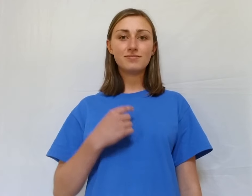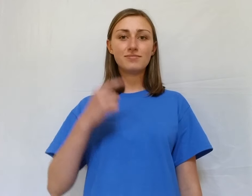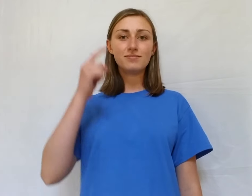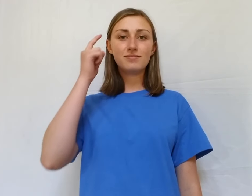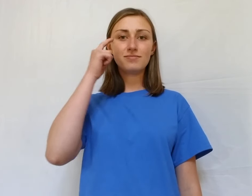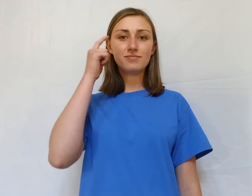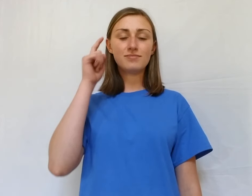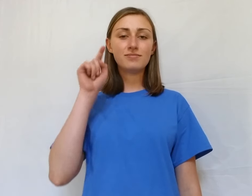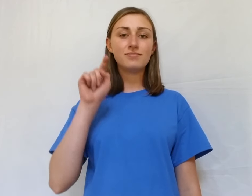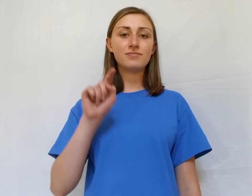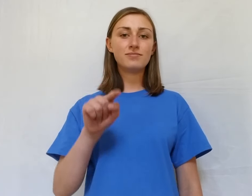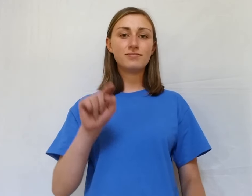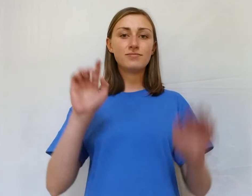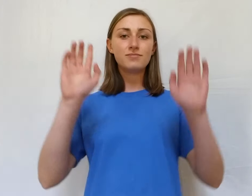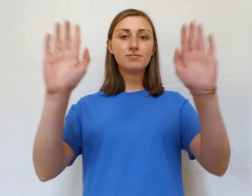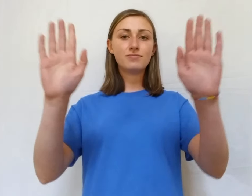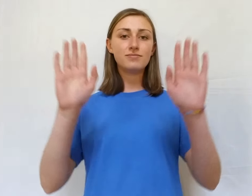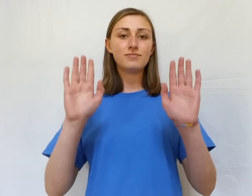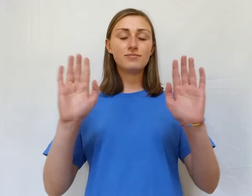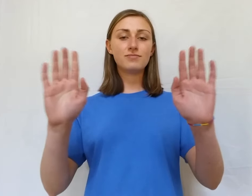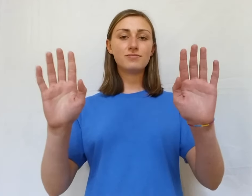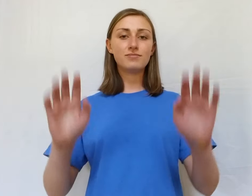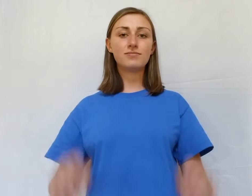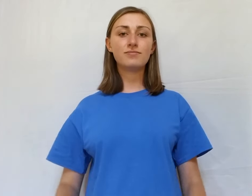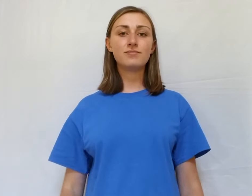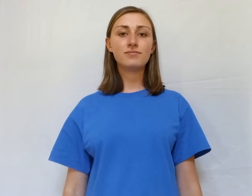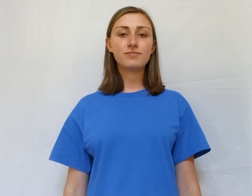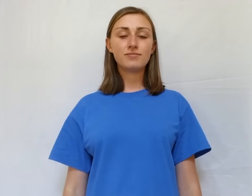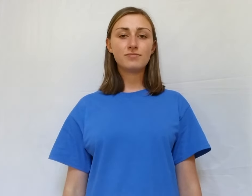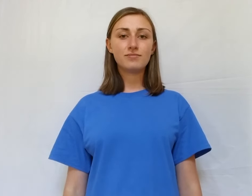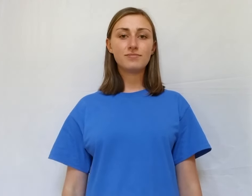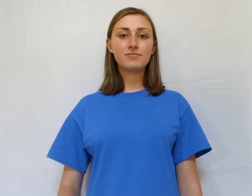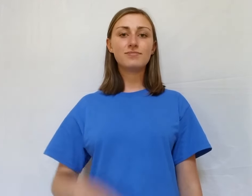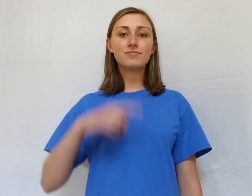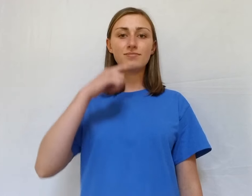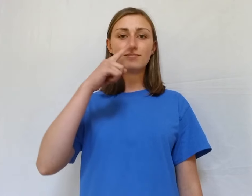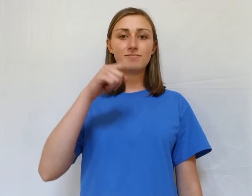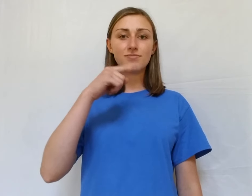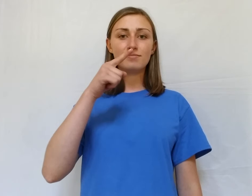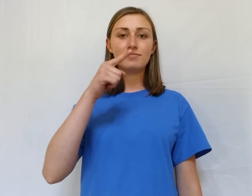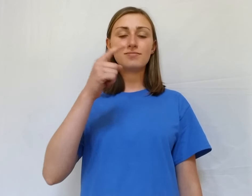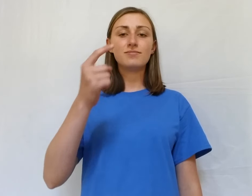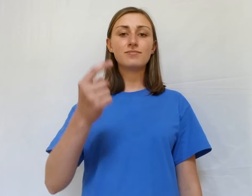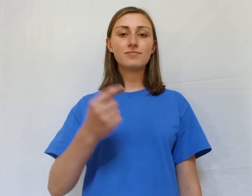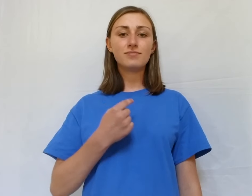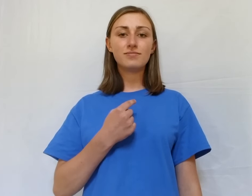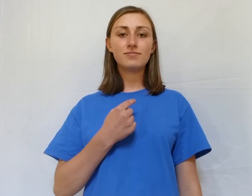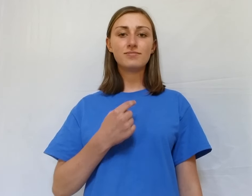I think you're wonderful When somebody says that to me